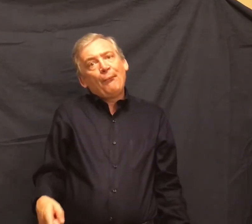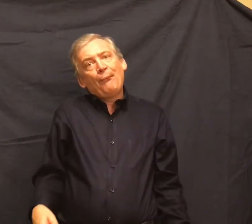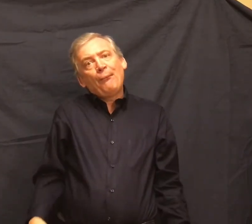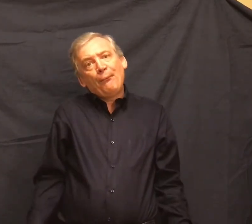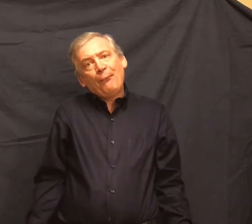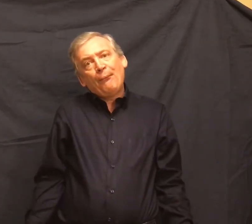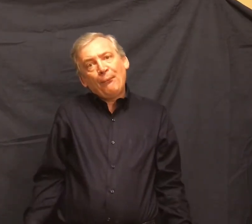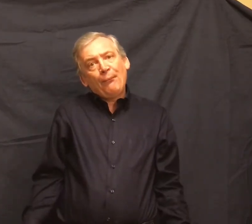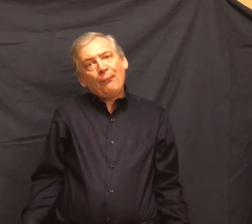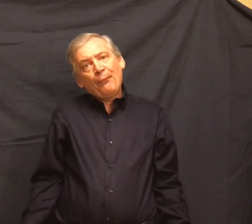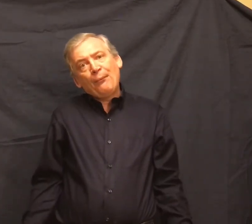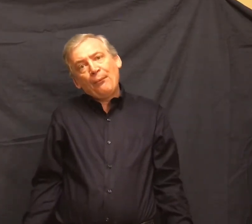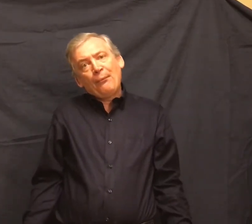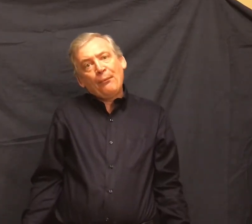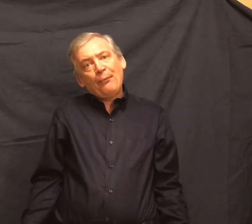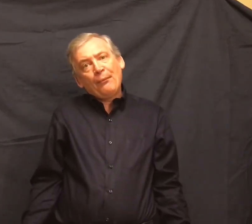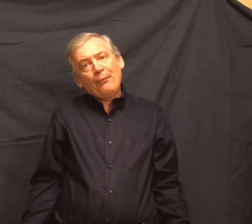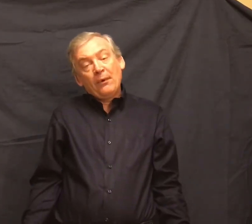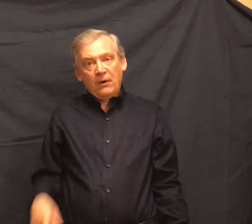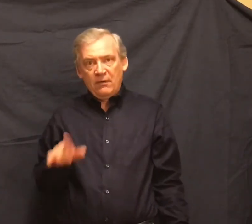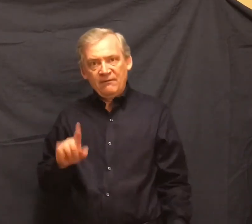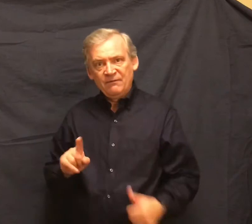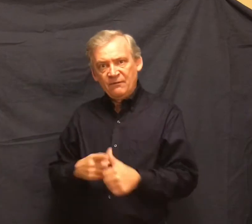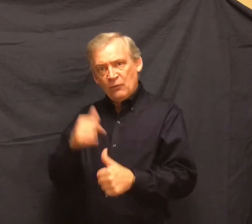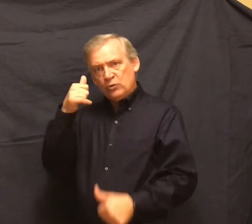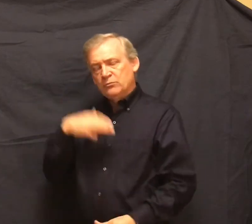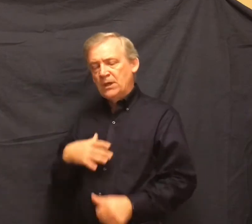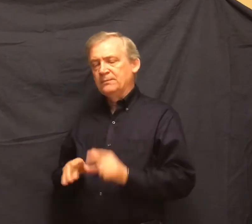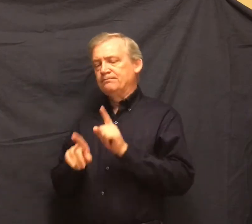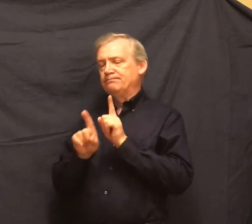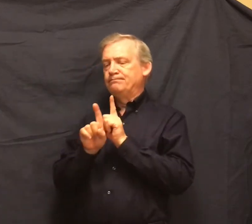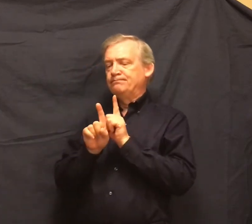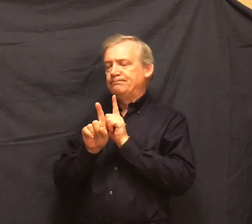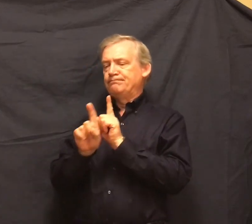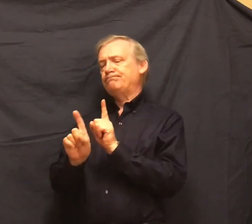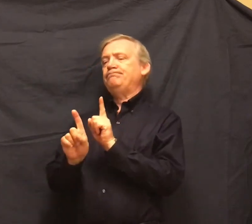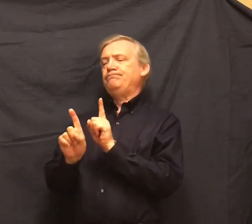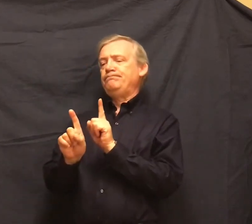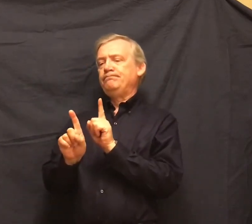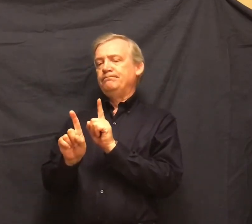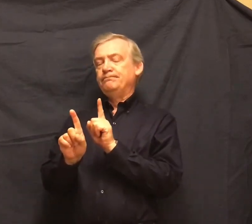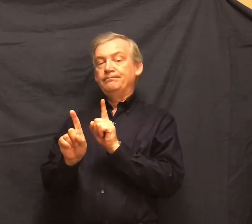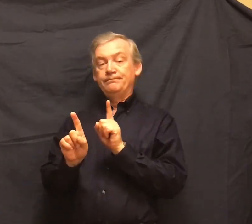The first man stopped short in the clearing, and the follower nearly ran over him.